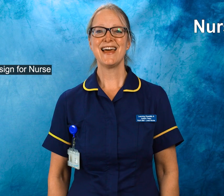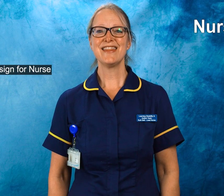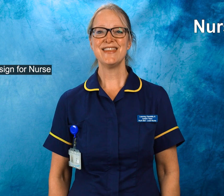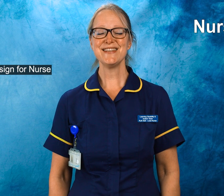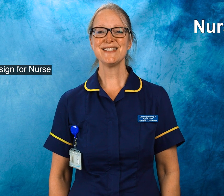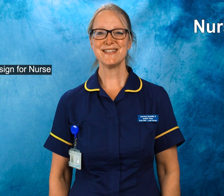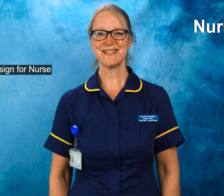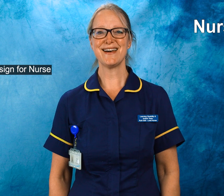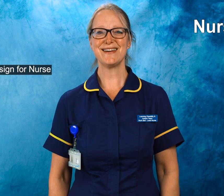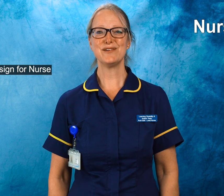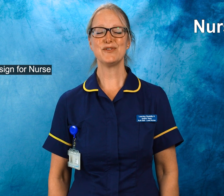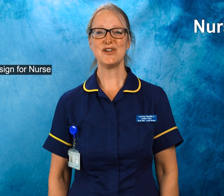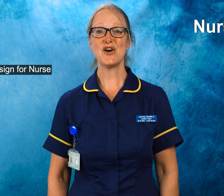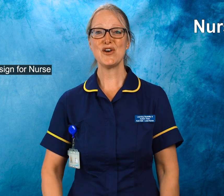This is the sign for Me.